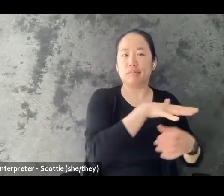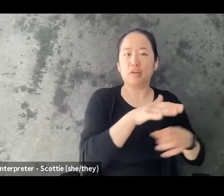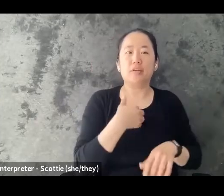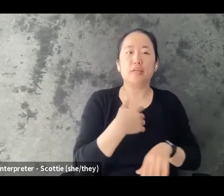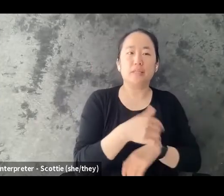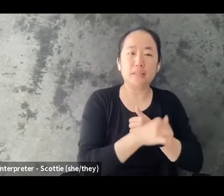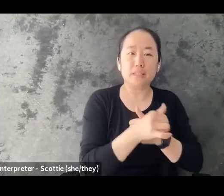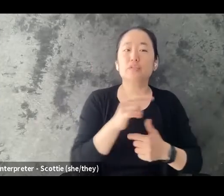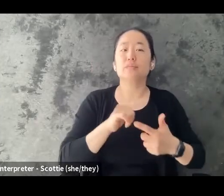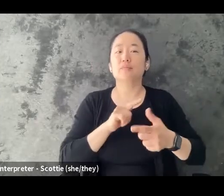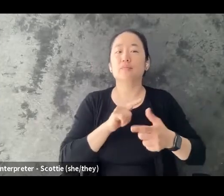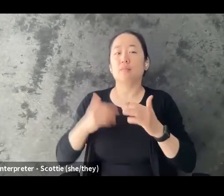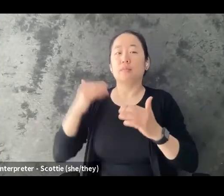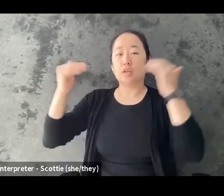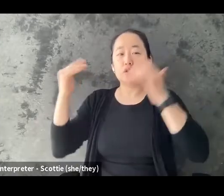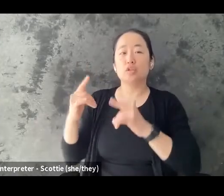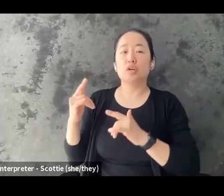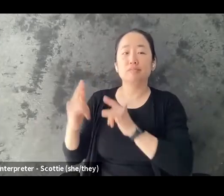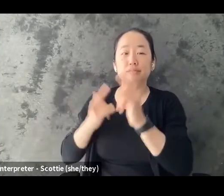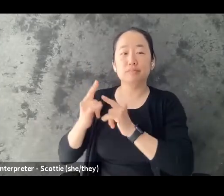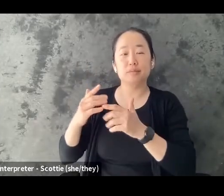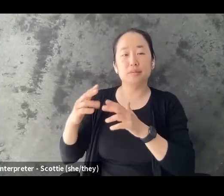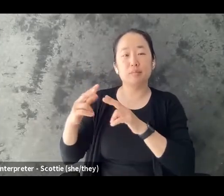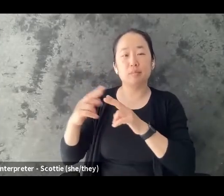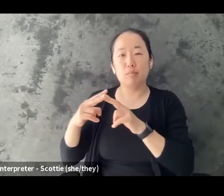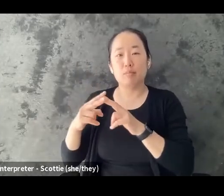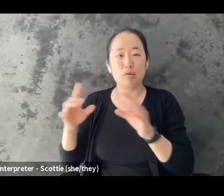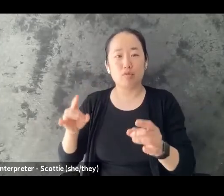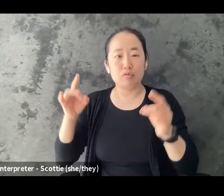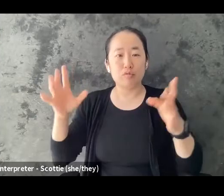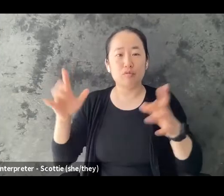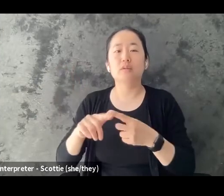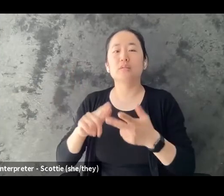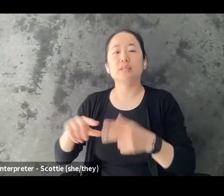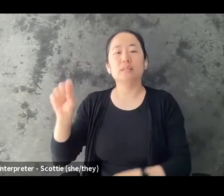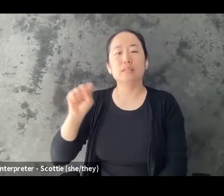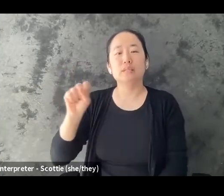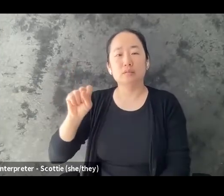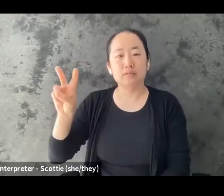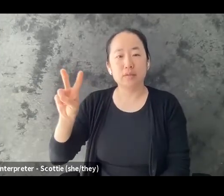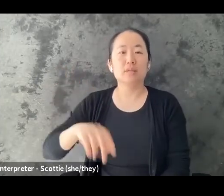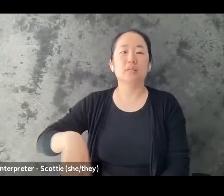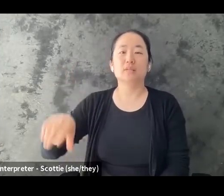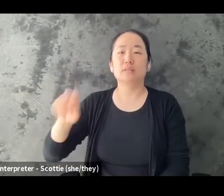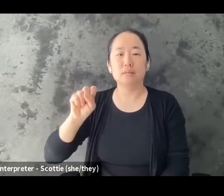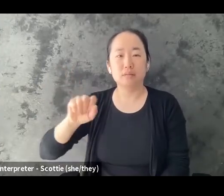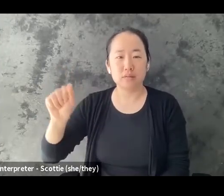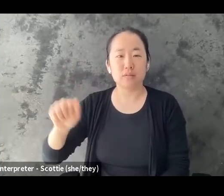this particular webinar might have some examples that focus on sharing past experiences of sexual and or intimate